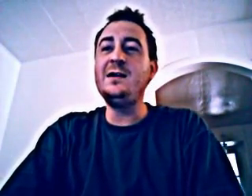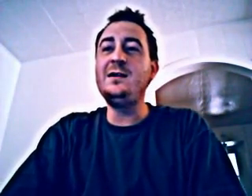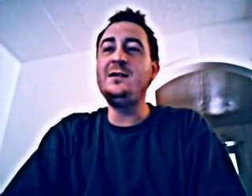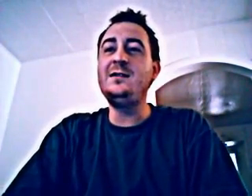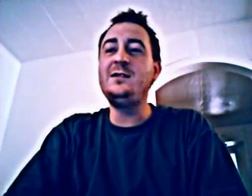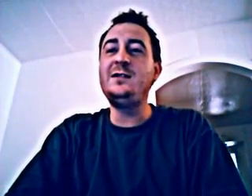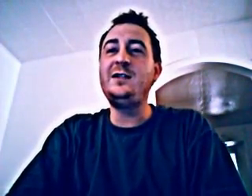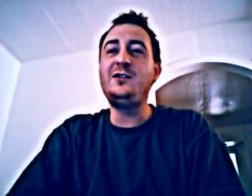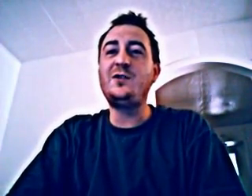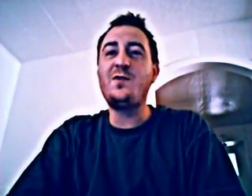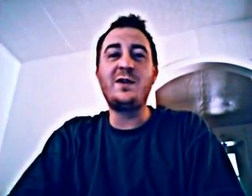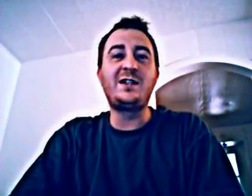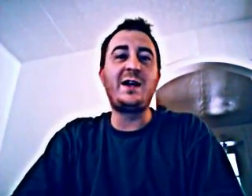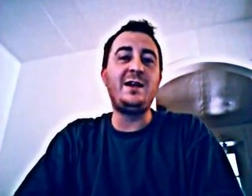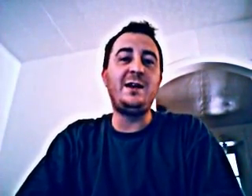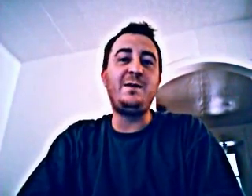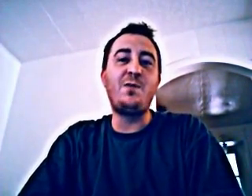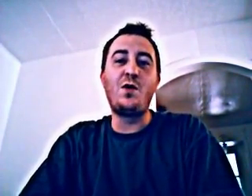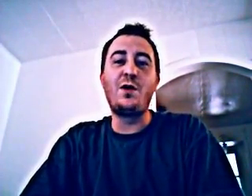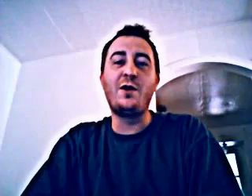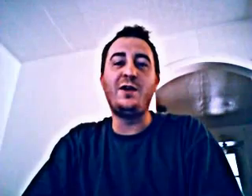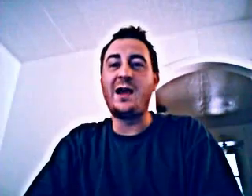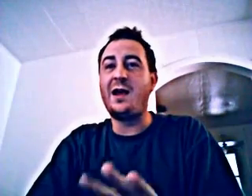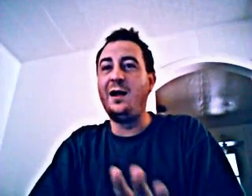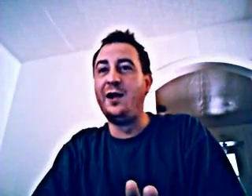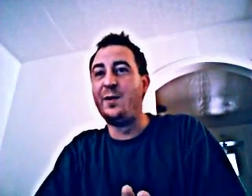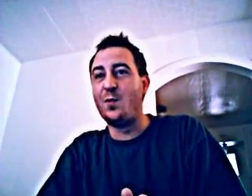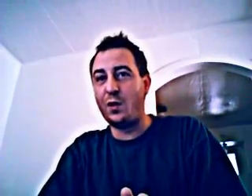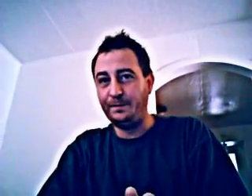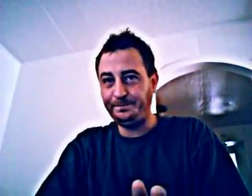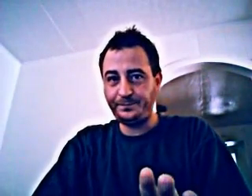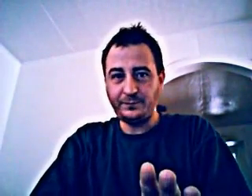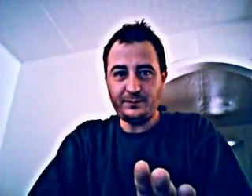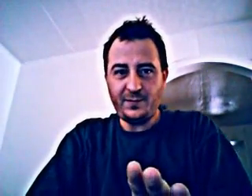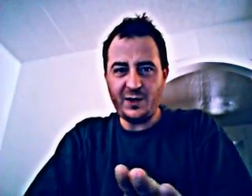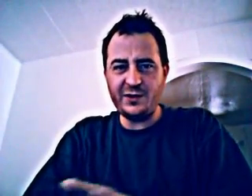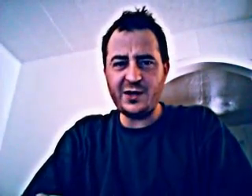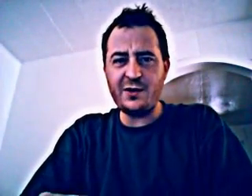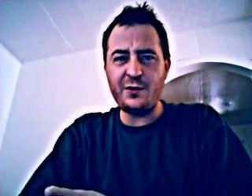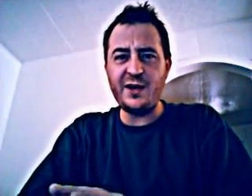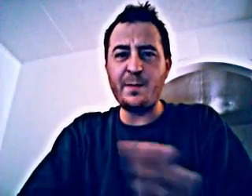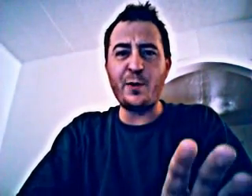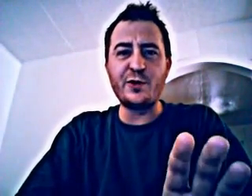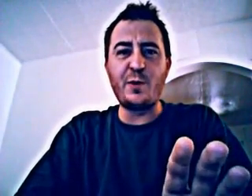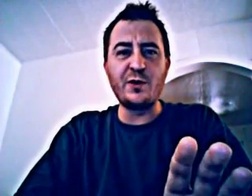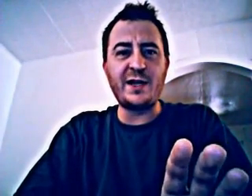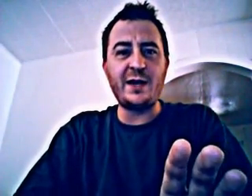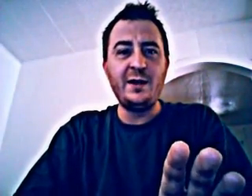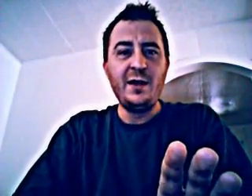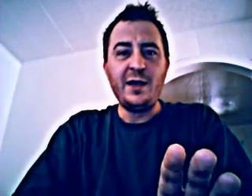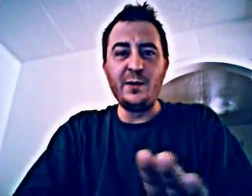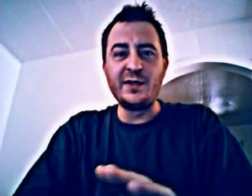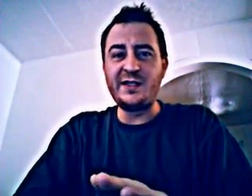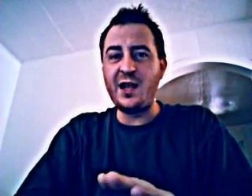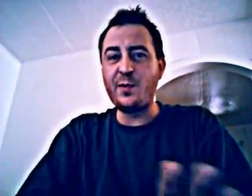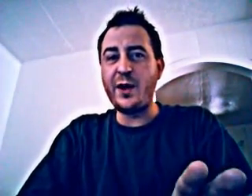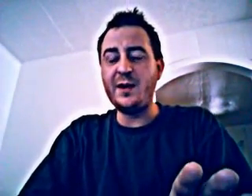And do I want to say any more? Yeah, a little bit more. So the Emperor's Birthday, it was celebrated